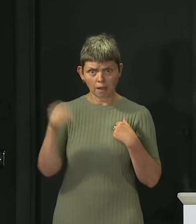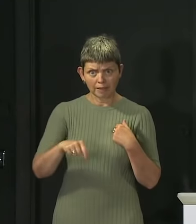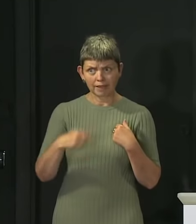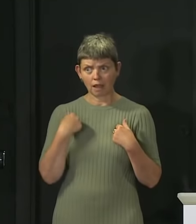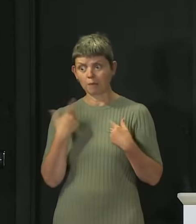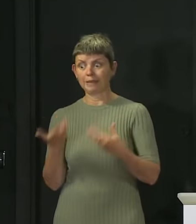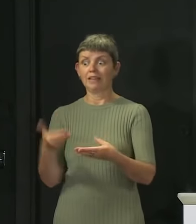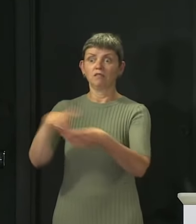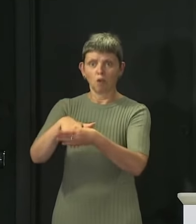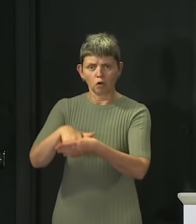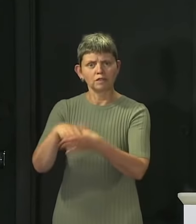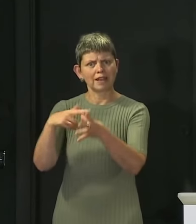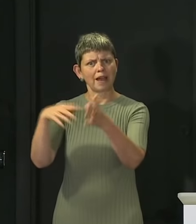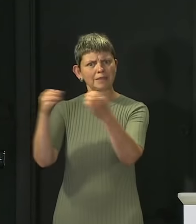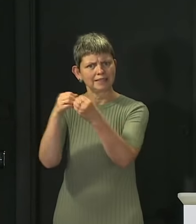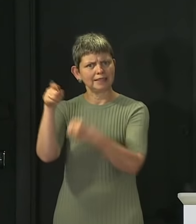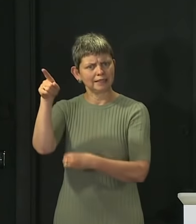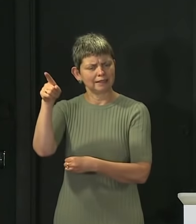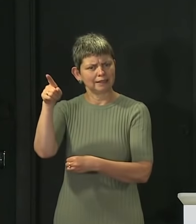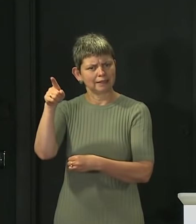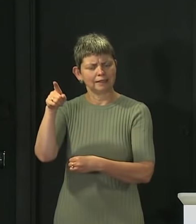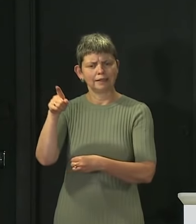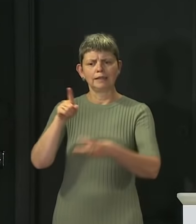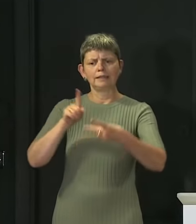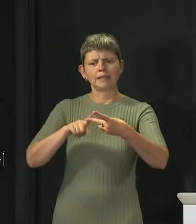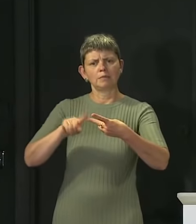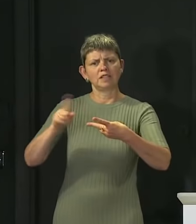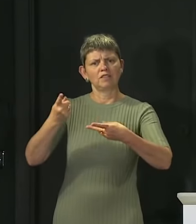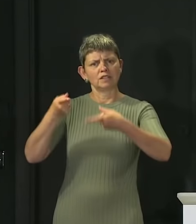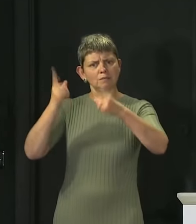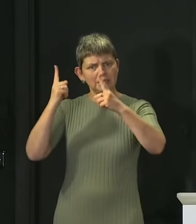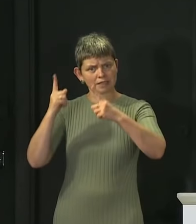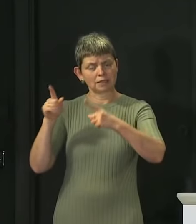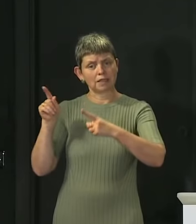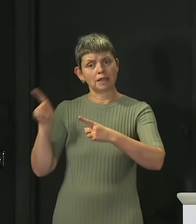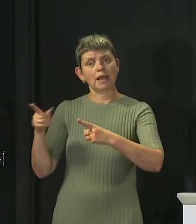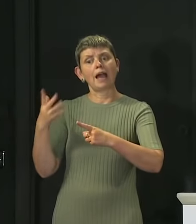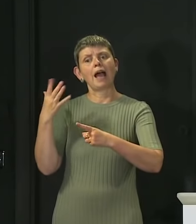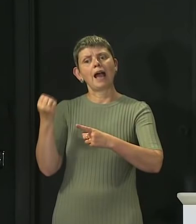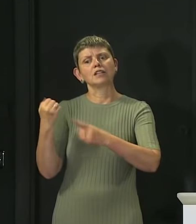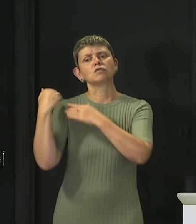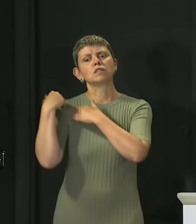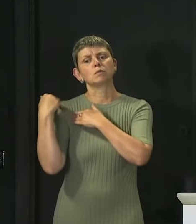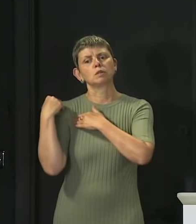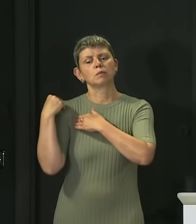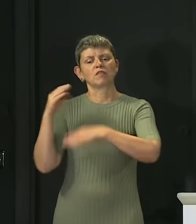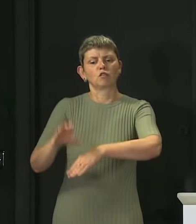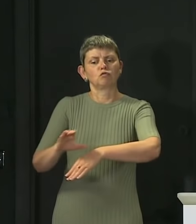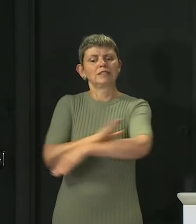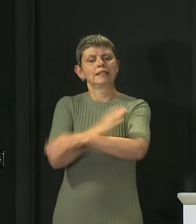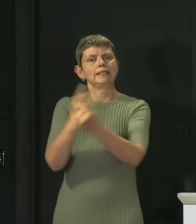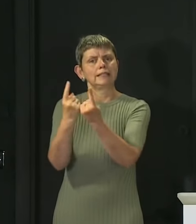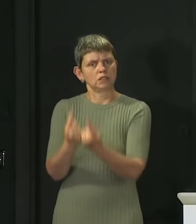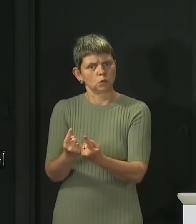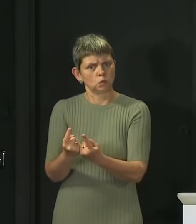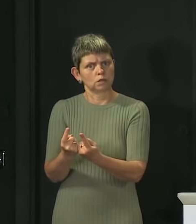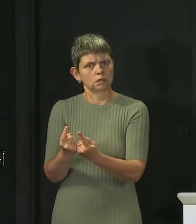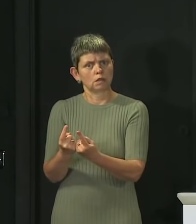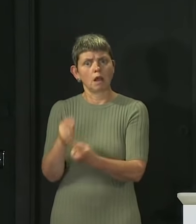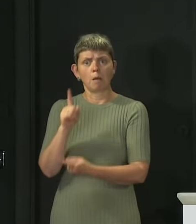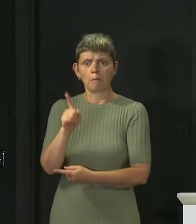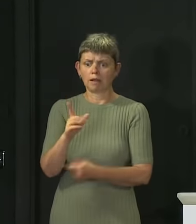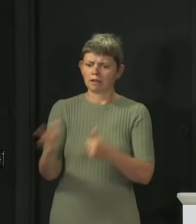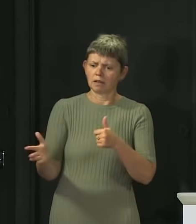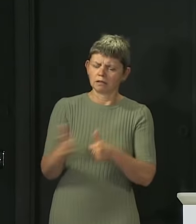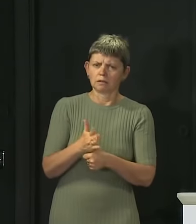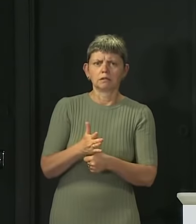outbreak. Deputy First Minister, John Swinney as Deputy First Minister, has overall responsibility in government for resilience issues, but the principal responsibility